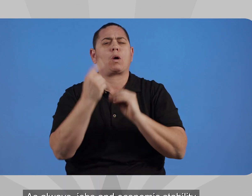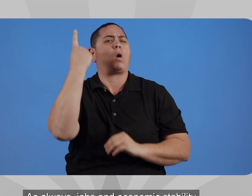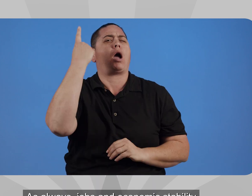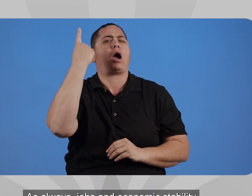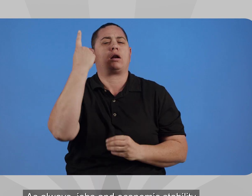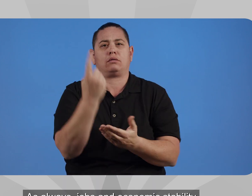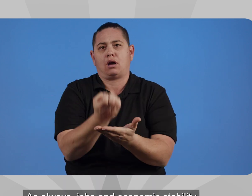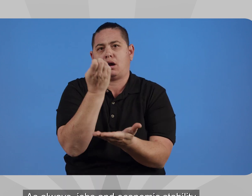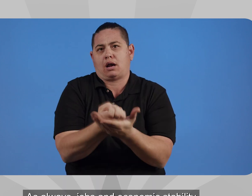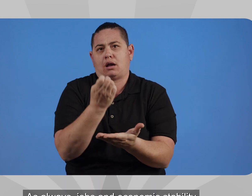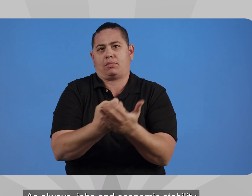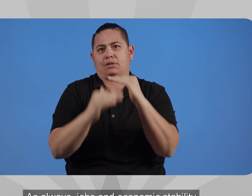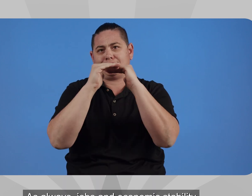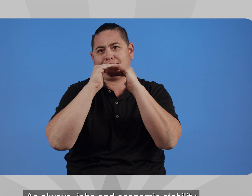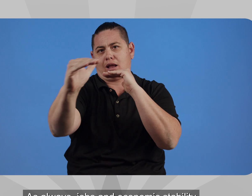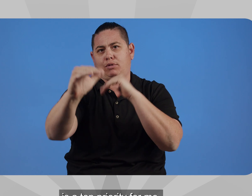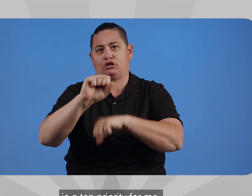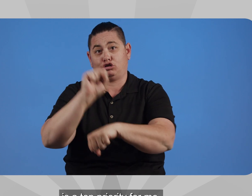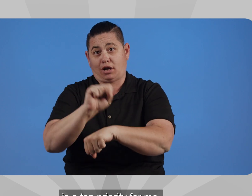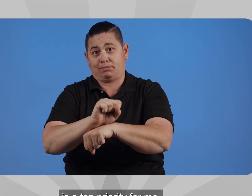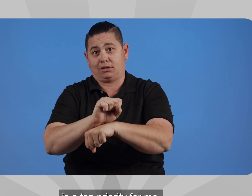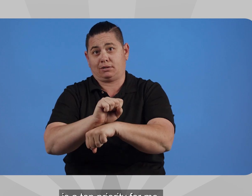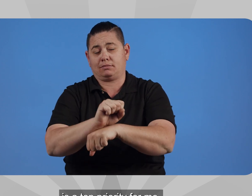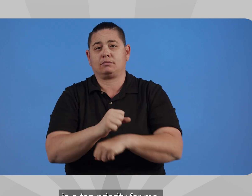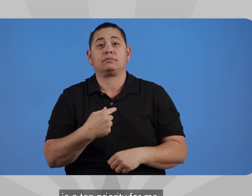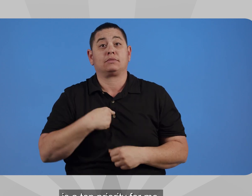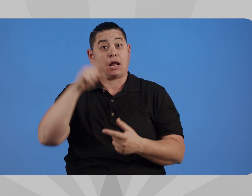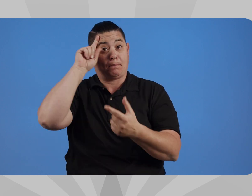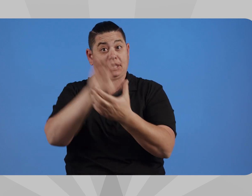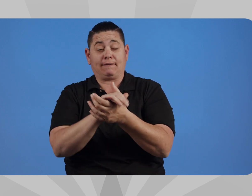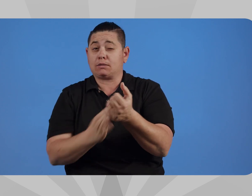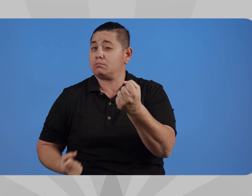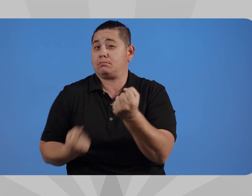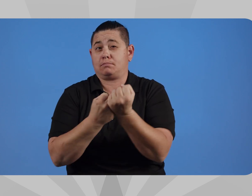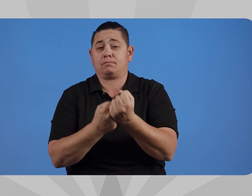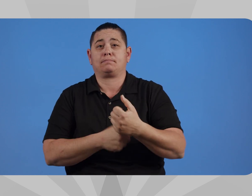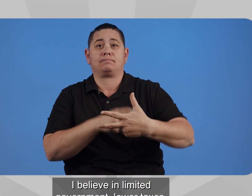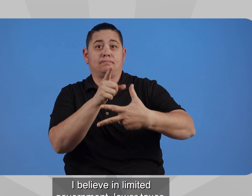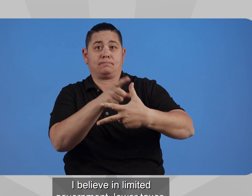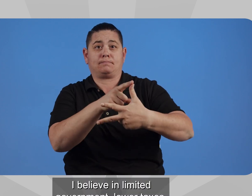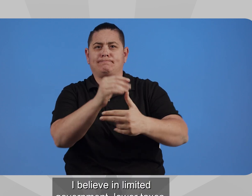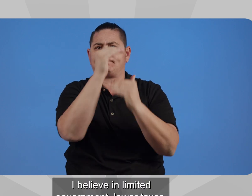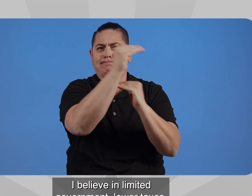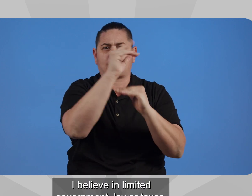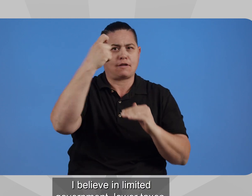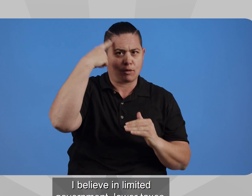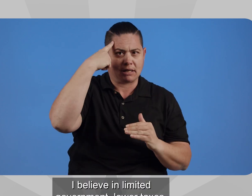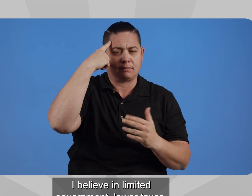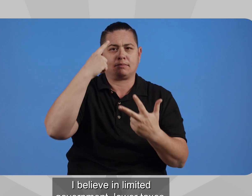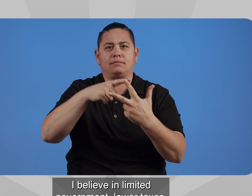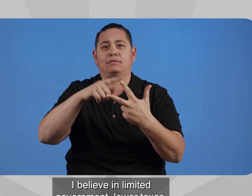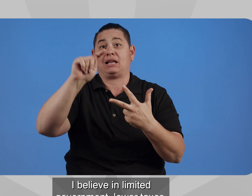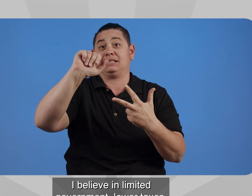always, jobs and economic stability is a top priority for me. I believe in limited